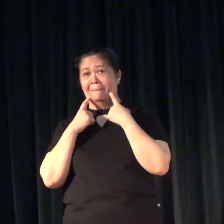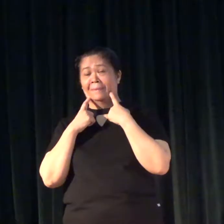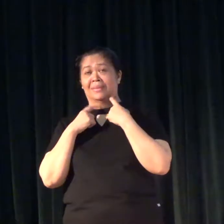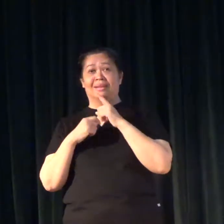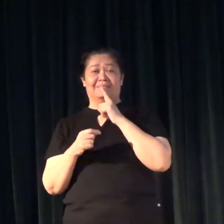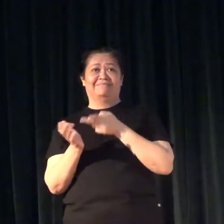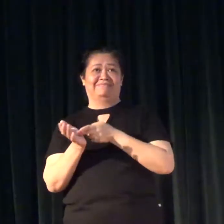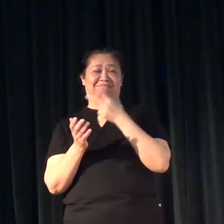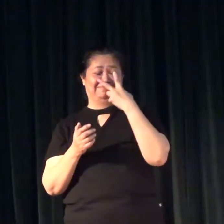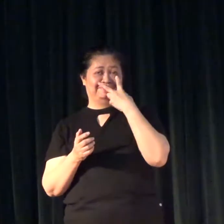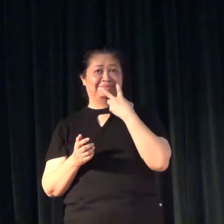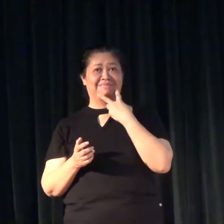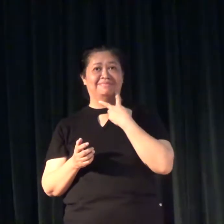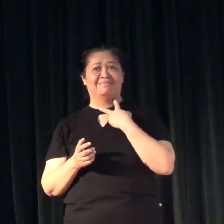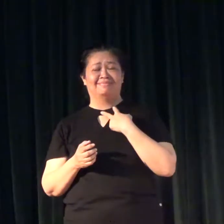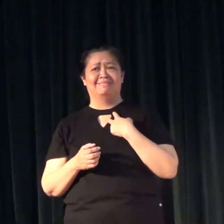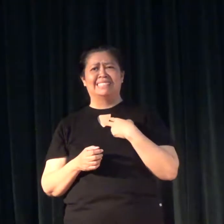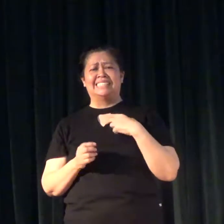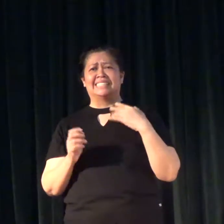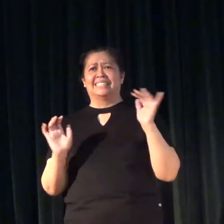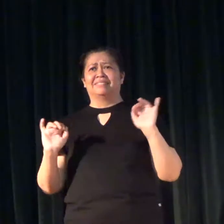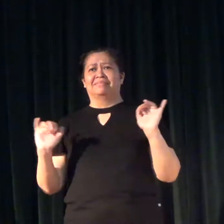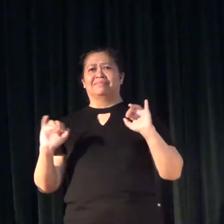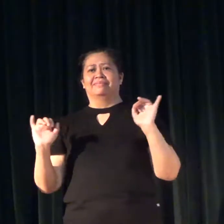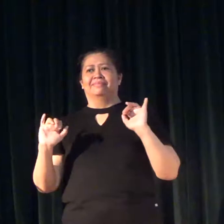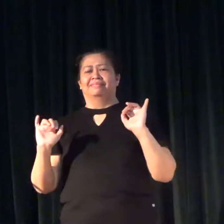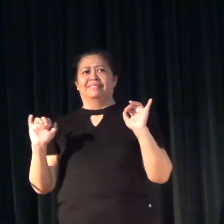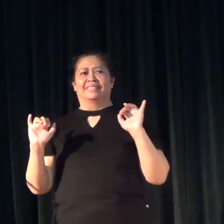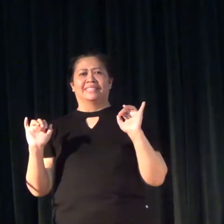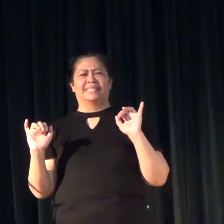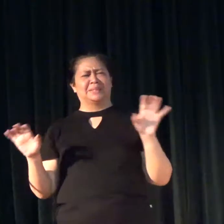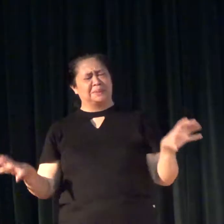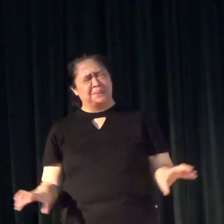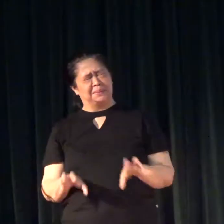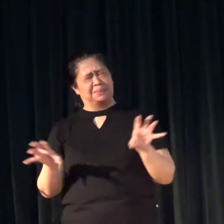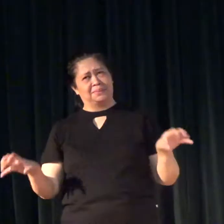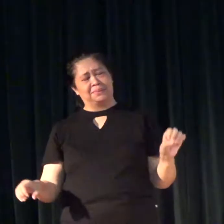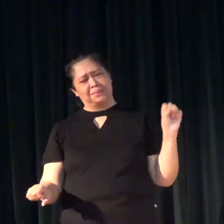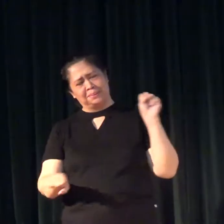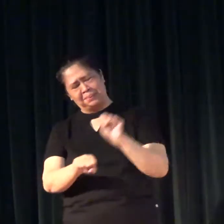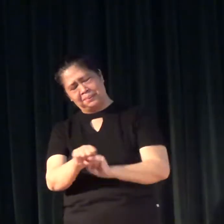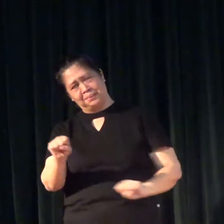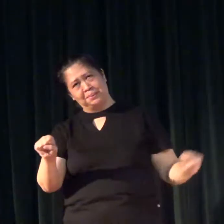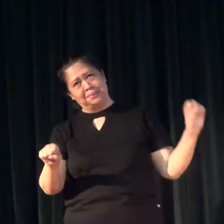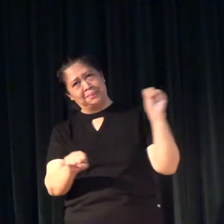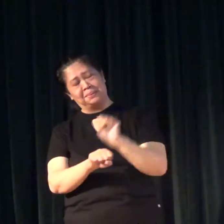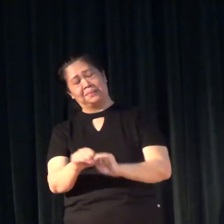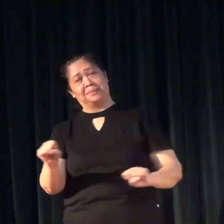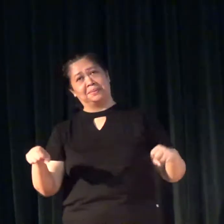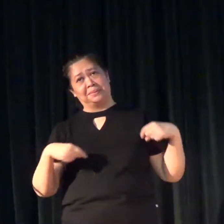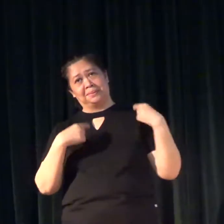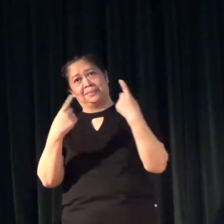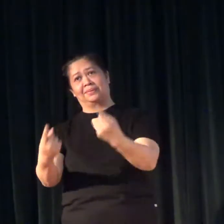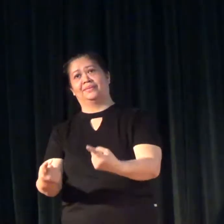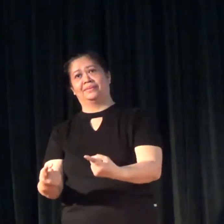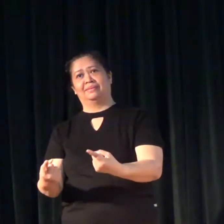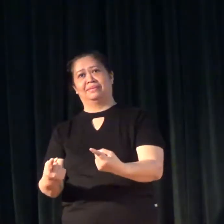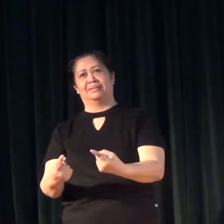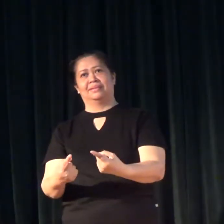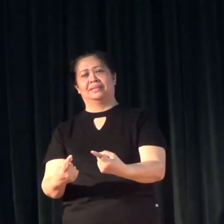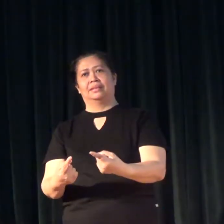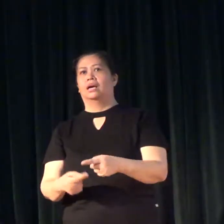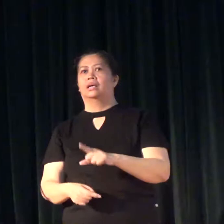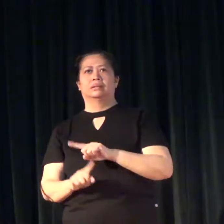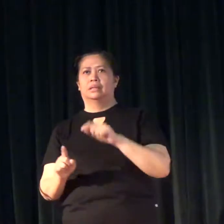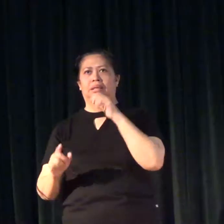nariyak talaga ako, it was something that we were working hard for, but we did not